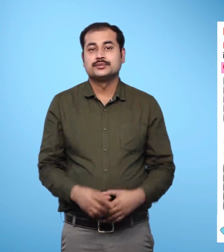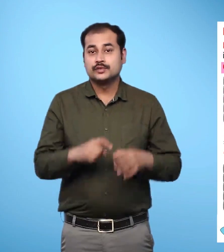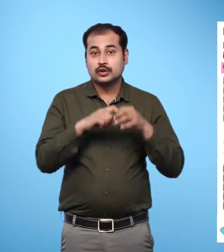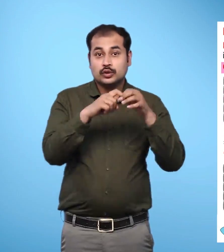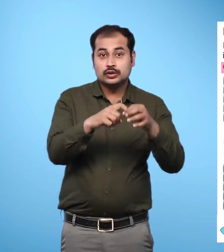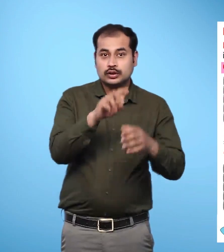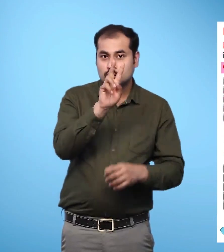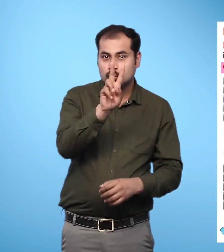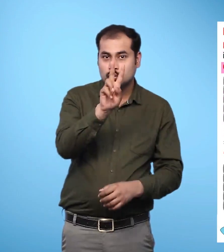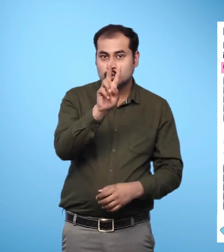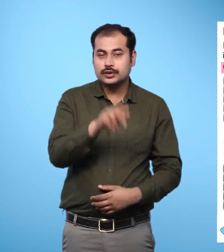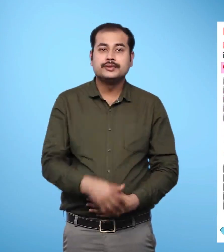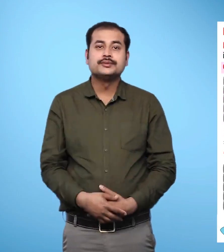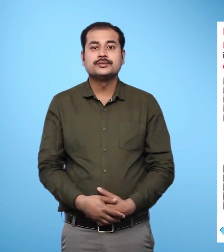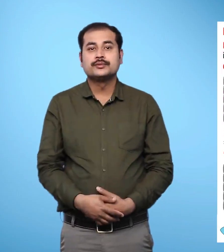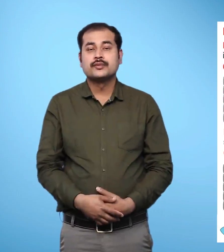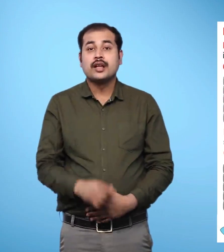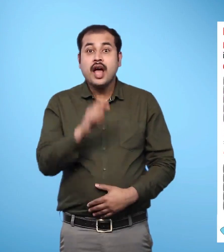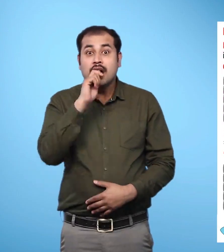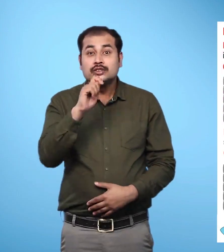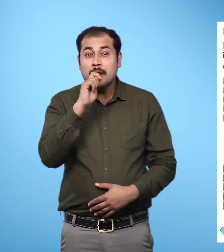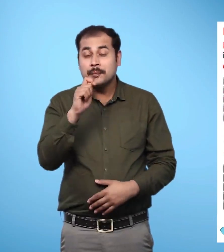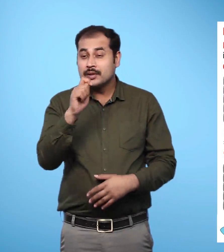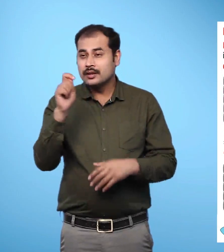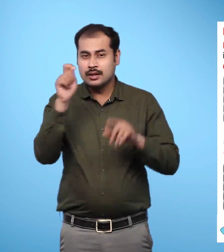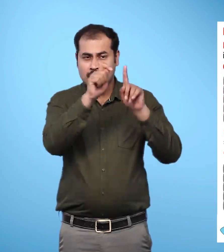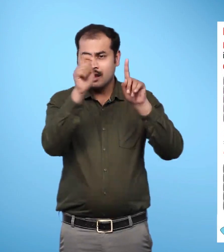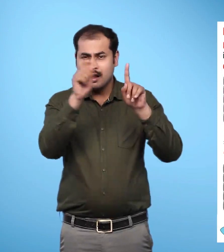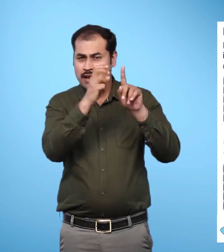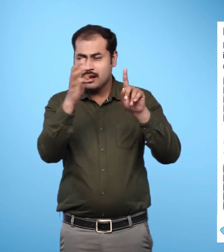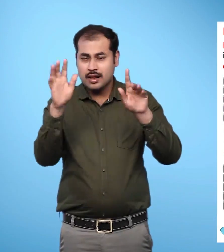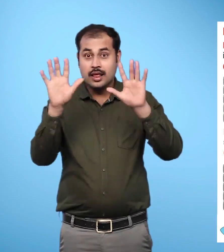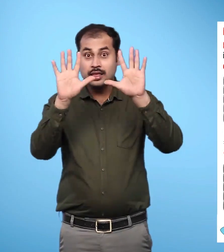Question 2 Make a group of 10 ice creams.